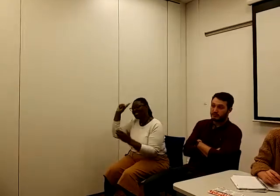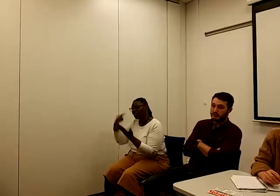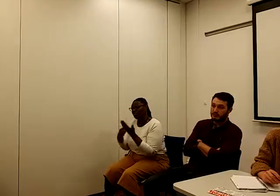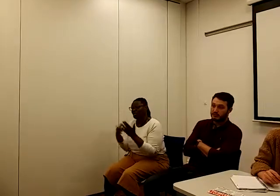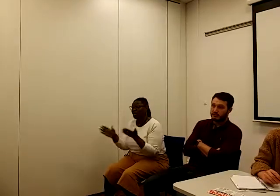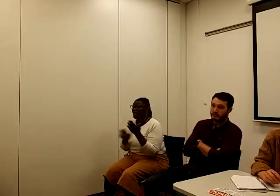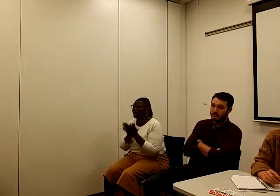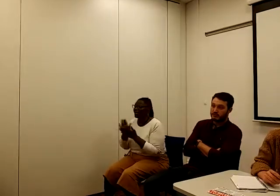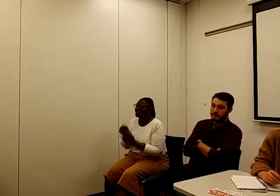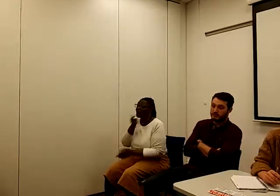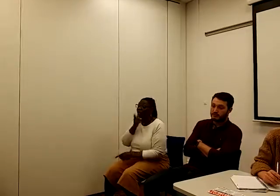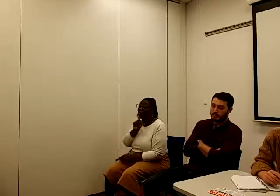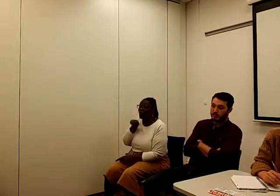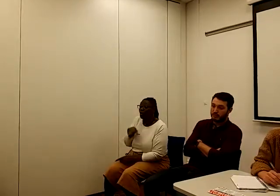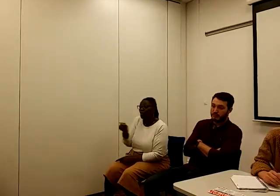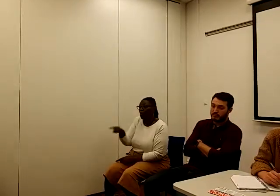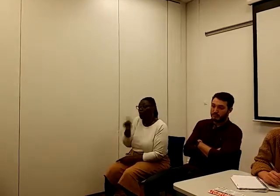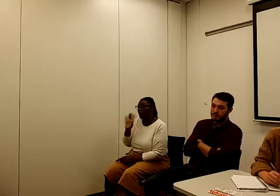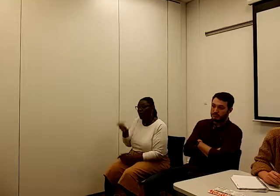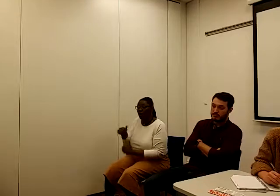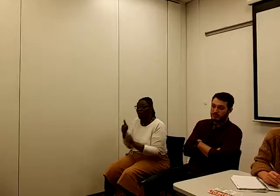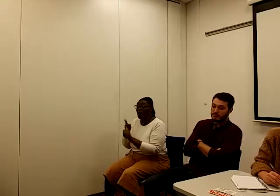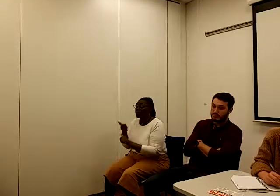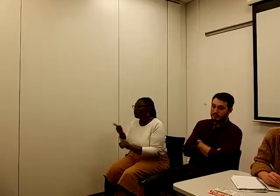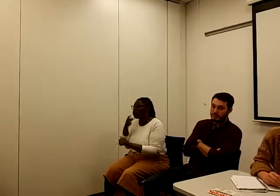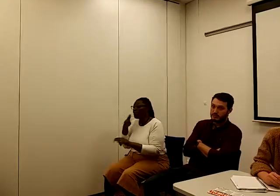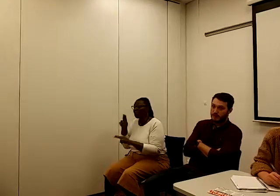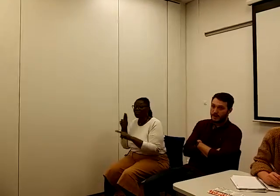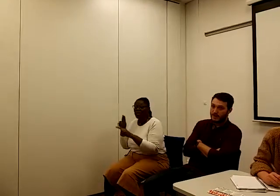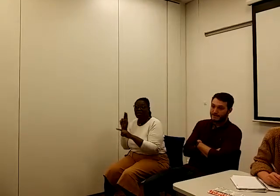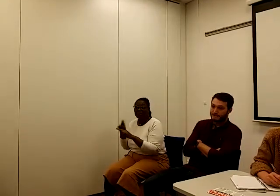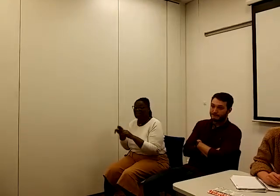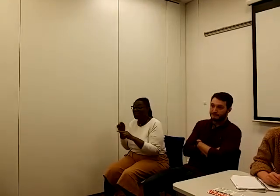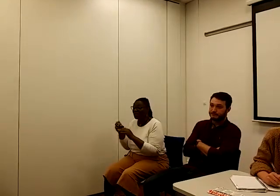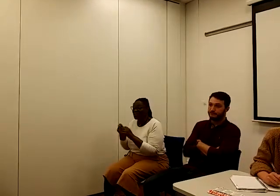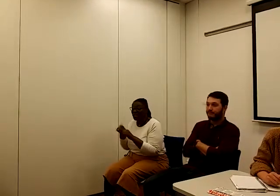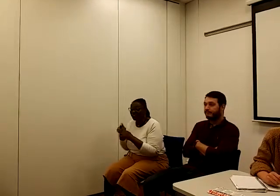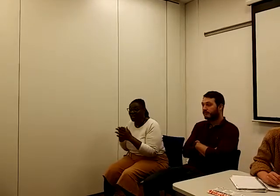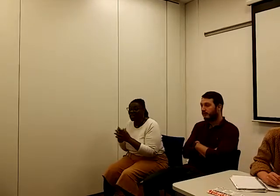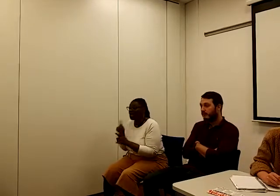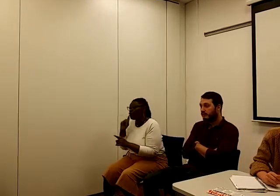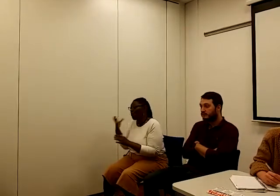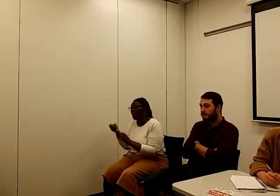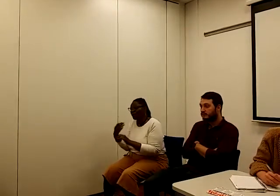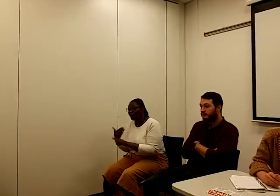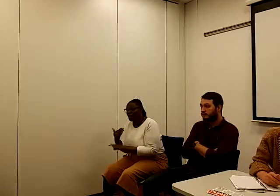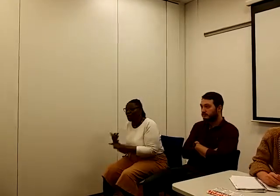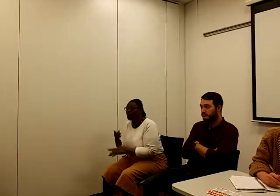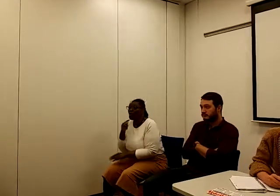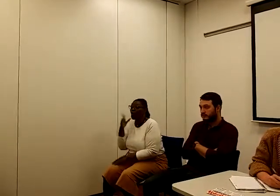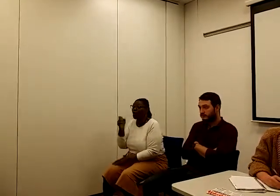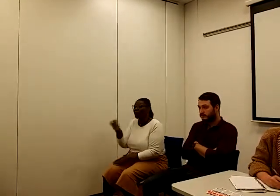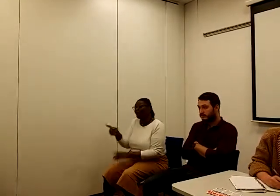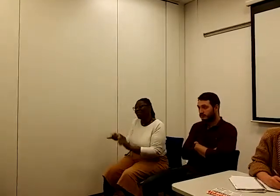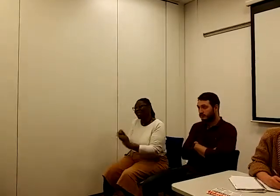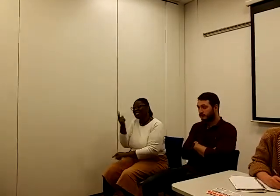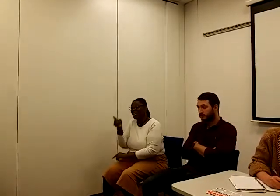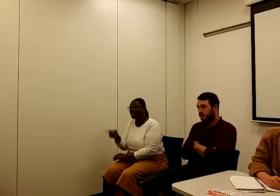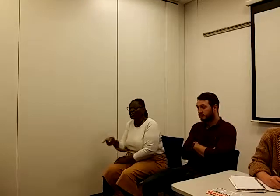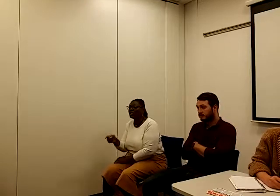So even people in the support group in the VSA, you know, maybe have requirements or maybe facing sanctions. And so the